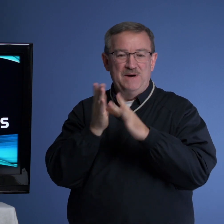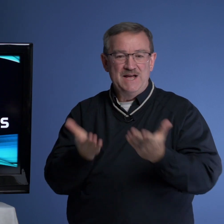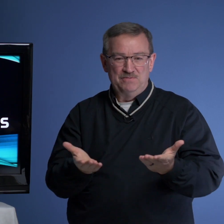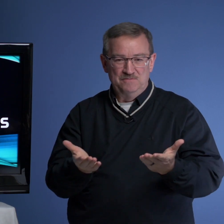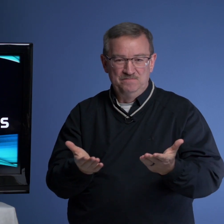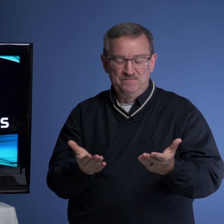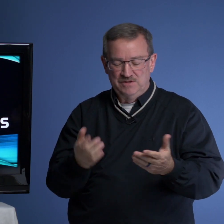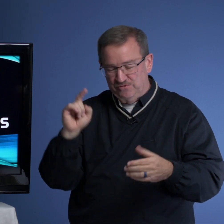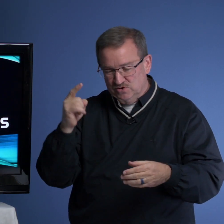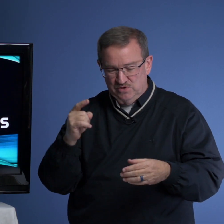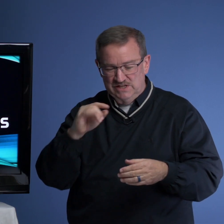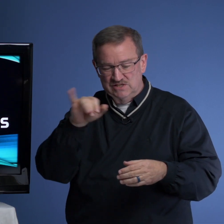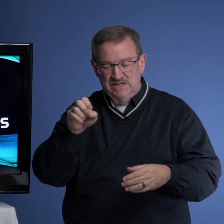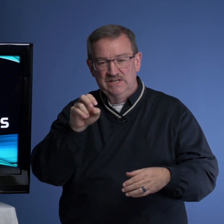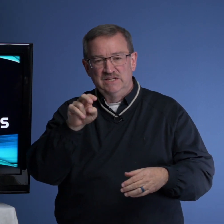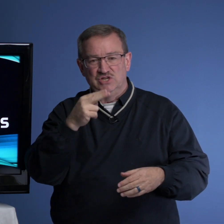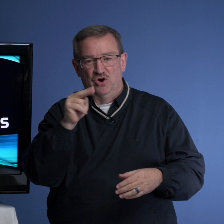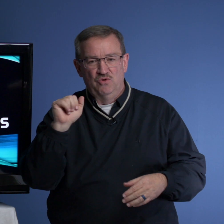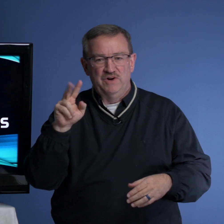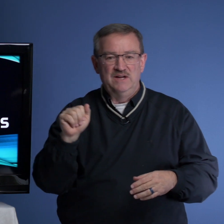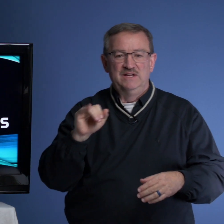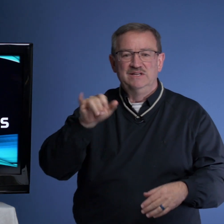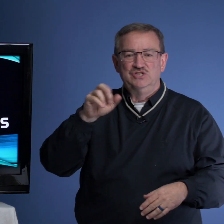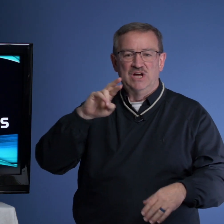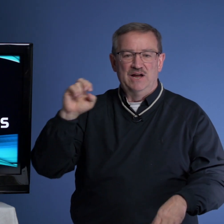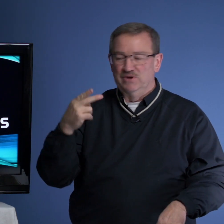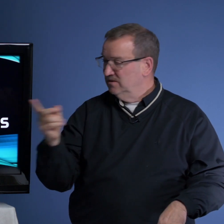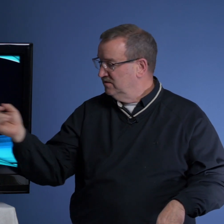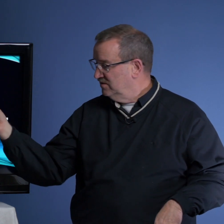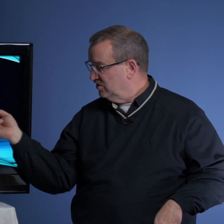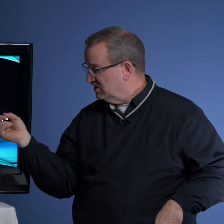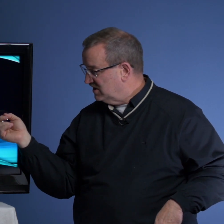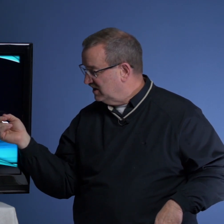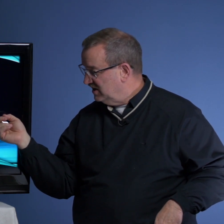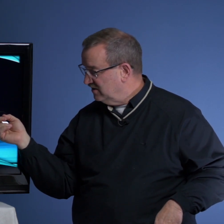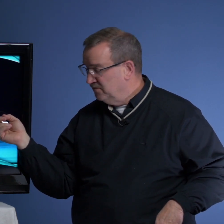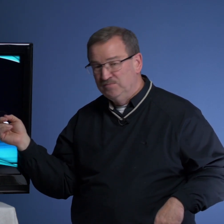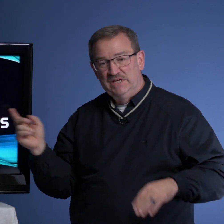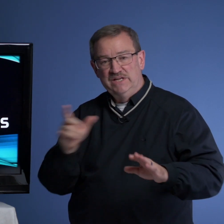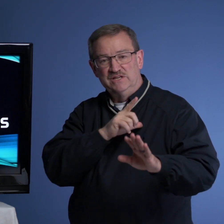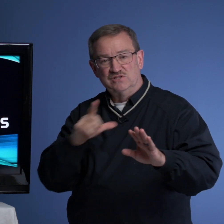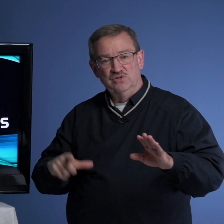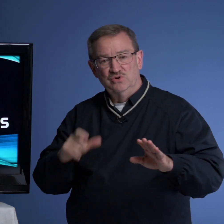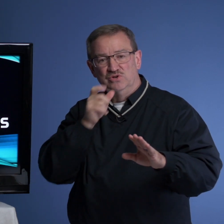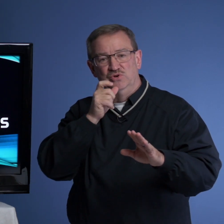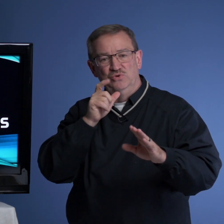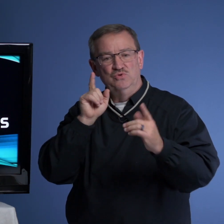Bible. The first one is Jehovah Jireh. You can see it here. It is the Lord who